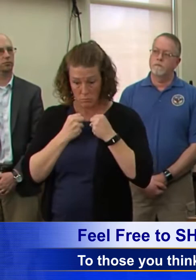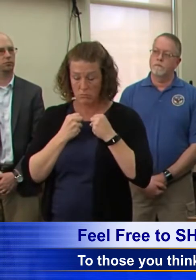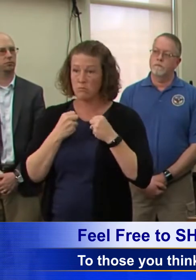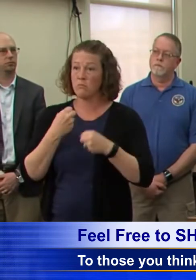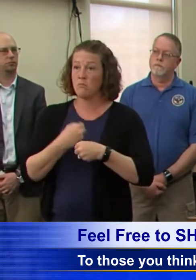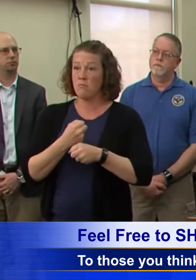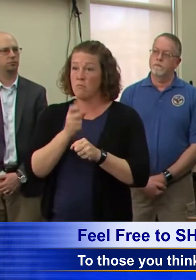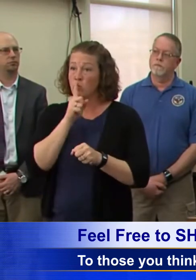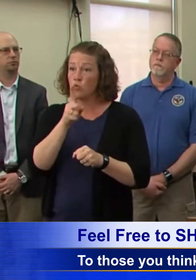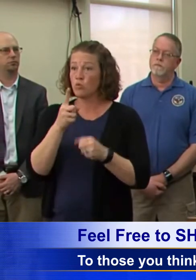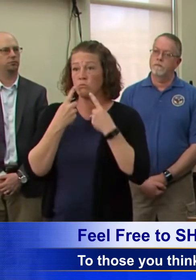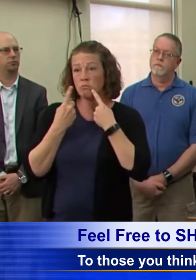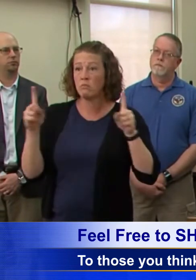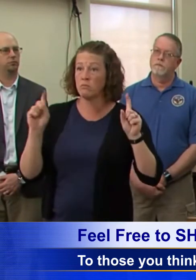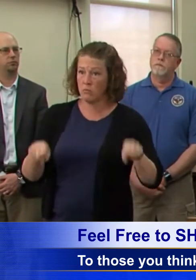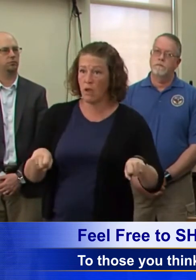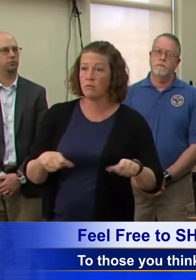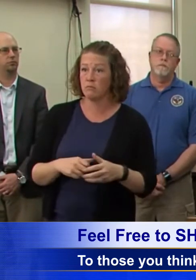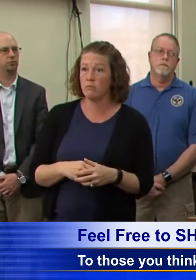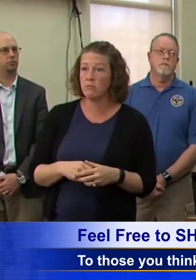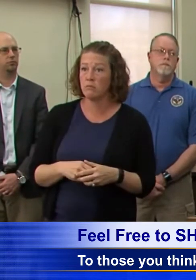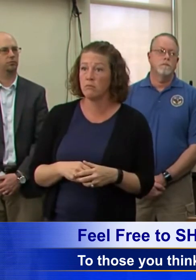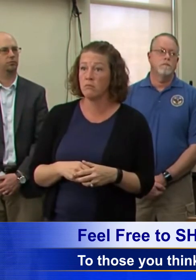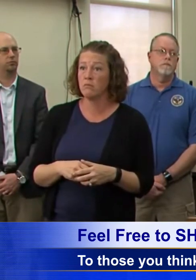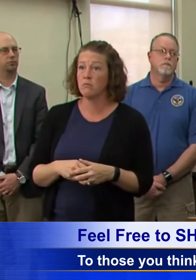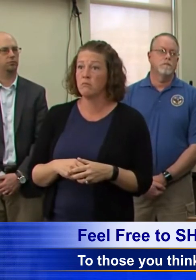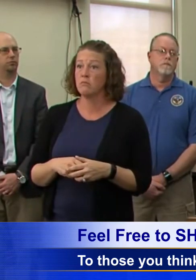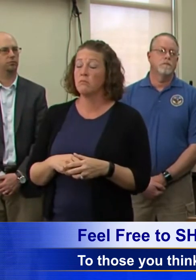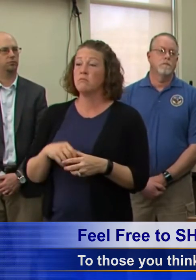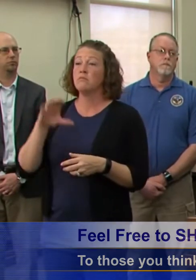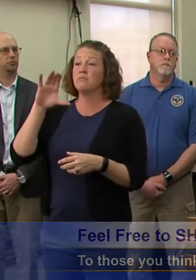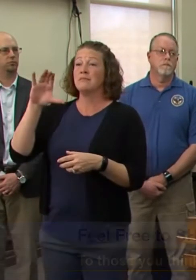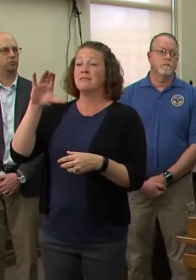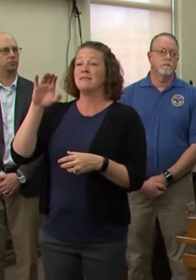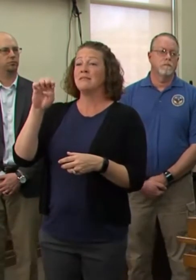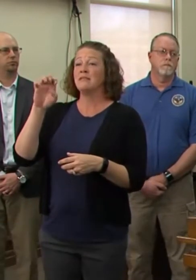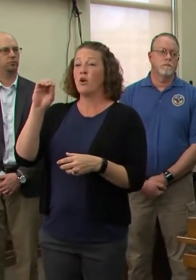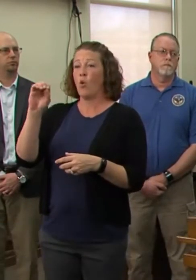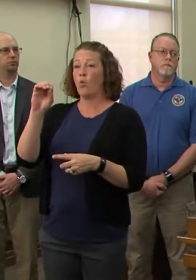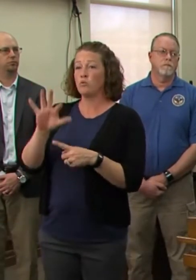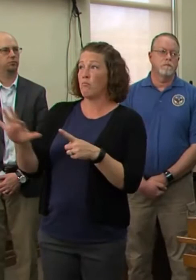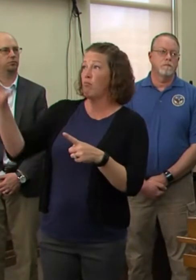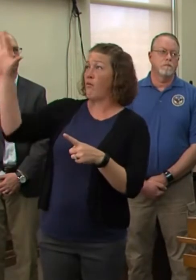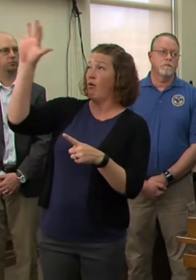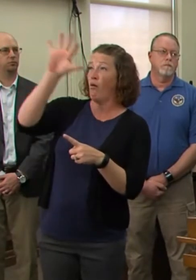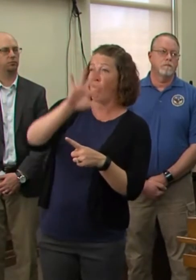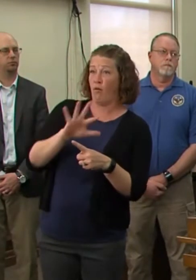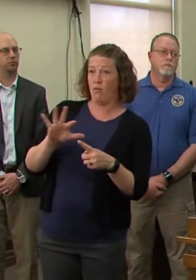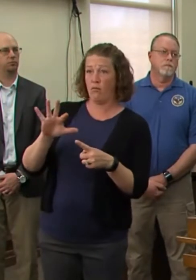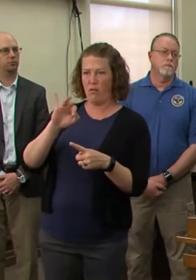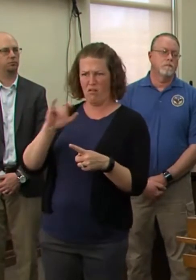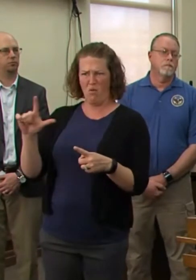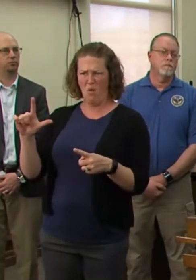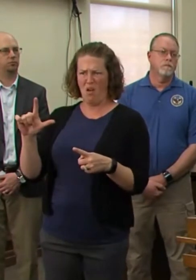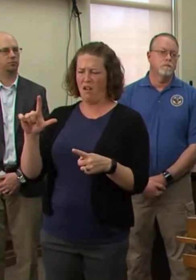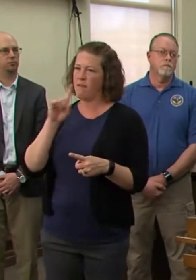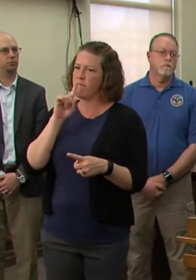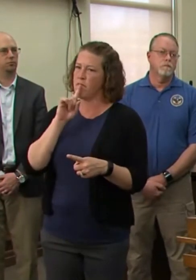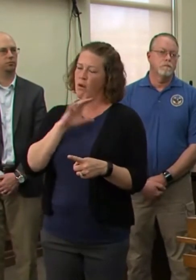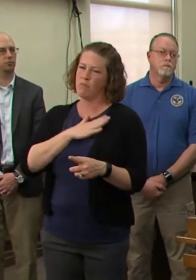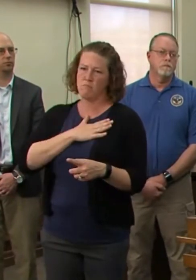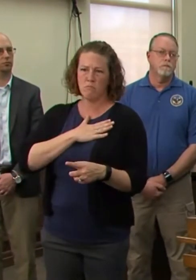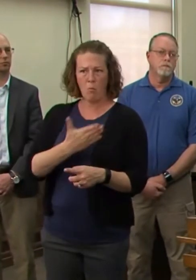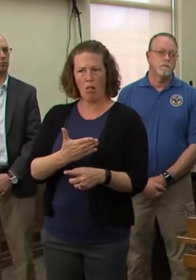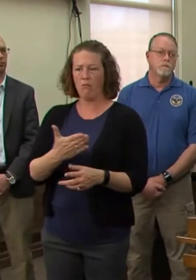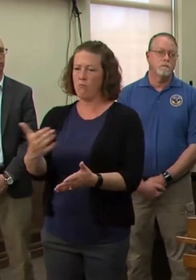CEOs around the country, especially ones that have facilities and do business in the state of Illinois and know us, have been very willing to step up